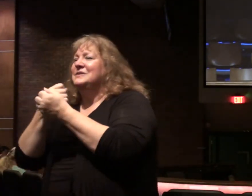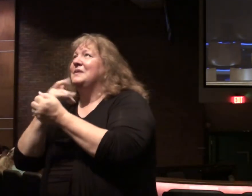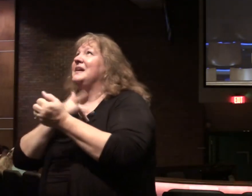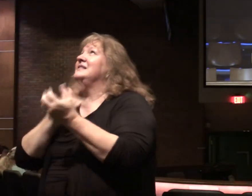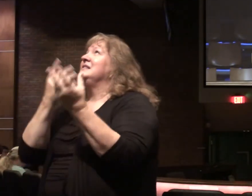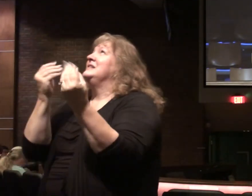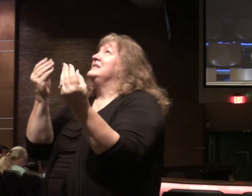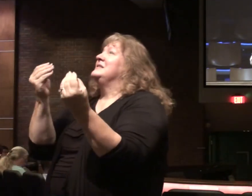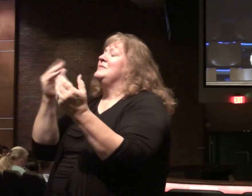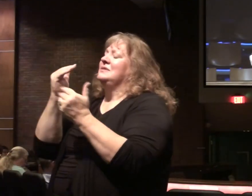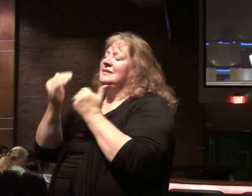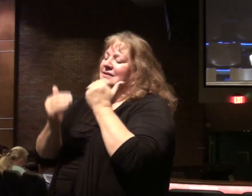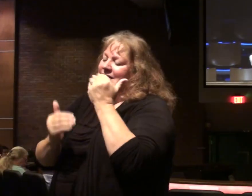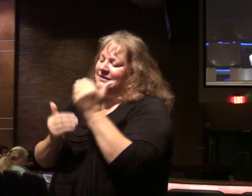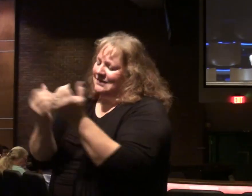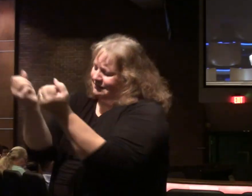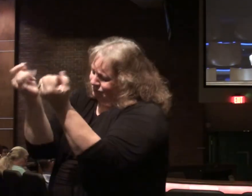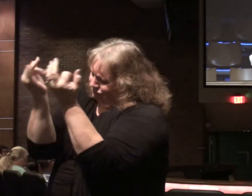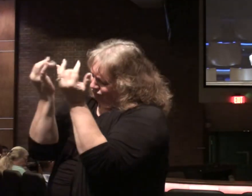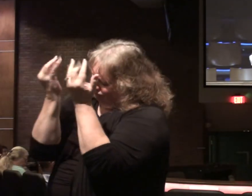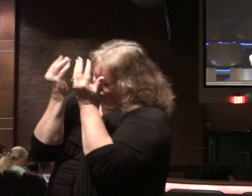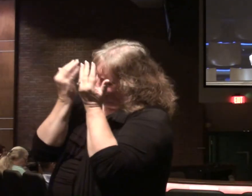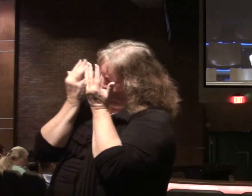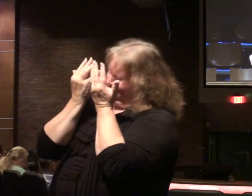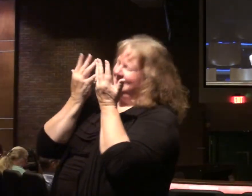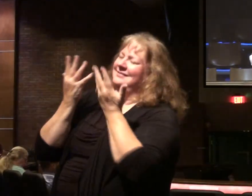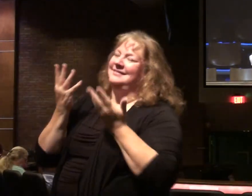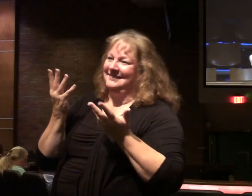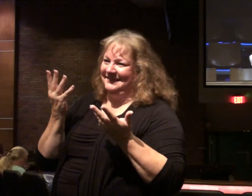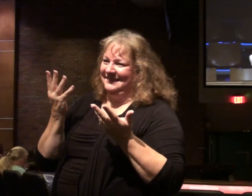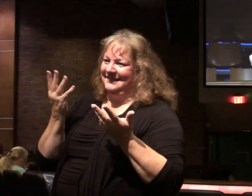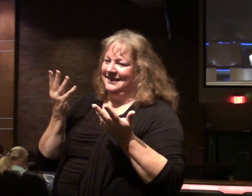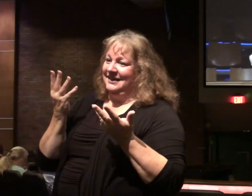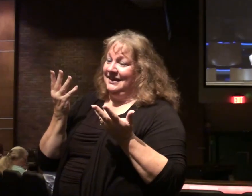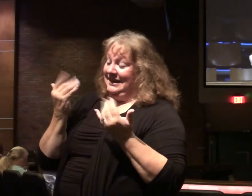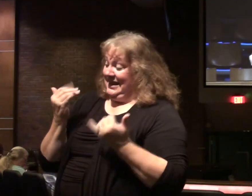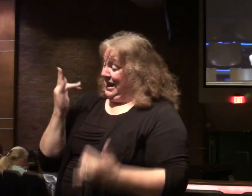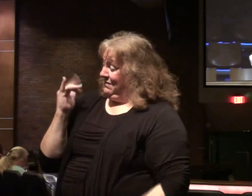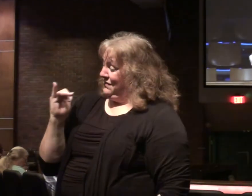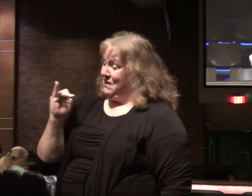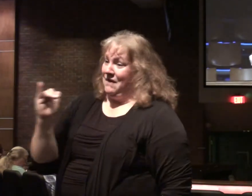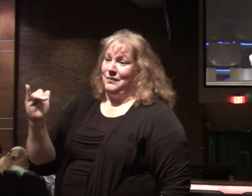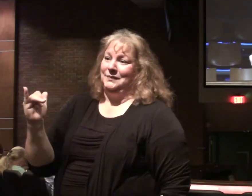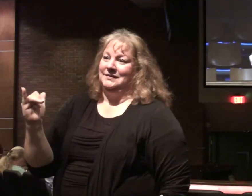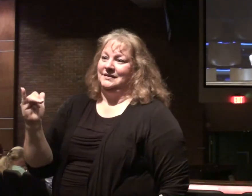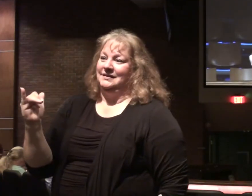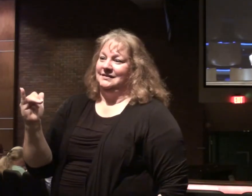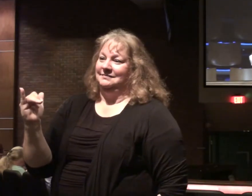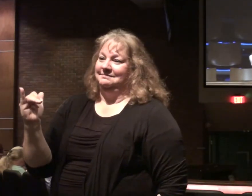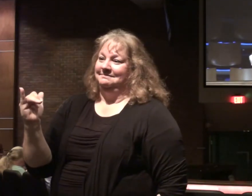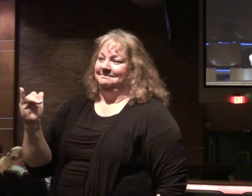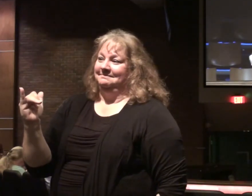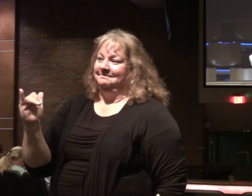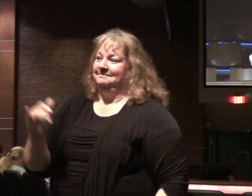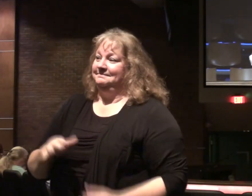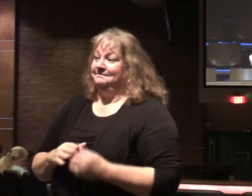mercy, His kindness being poured out upon us for all eternity according to Ephesians 2 7.